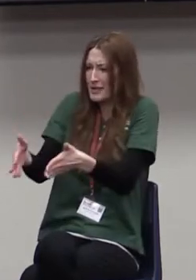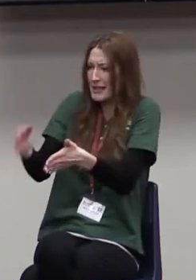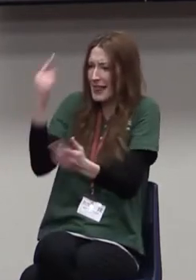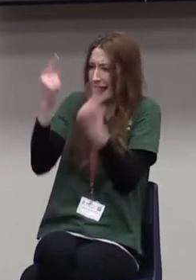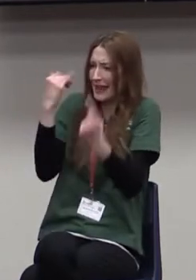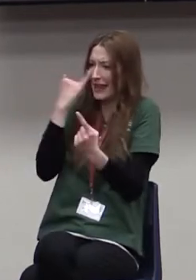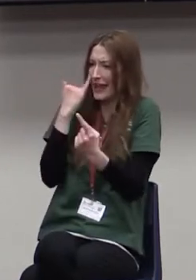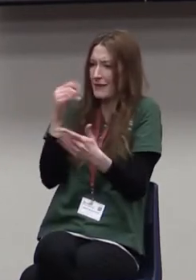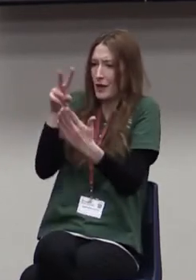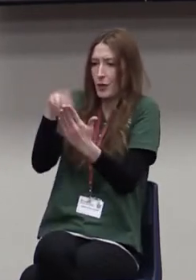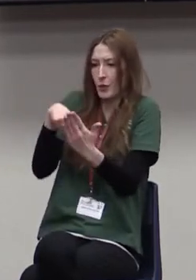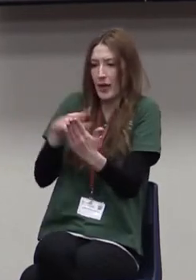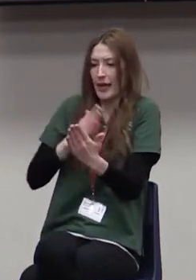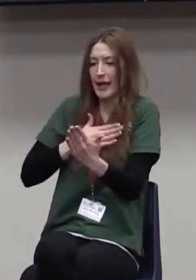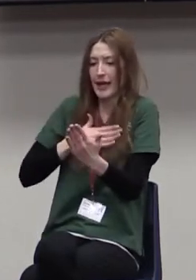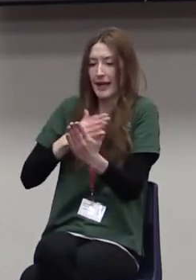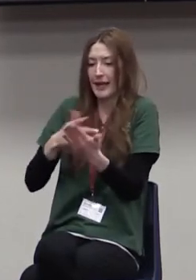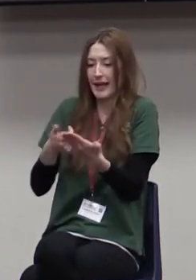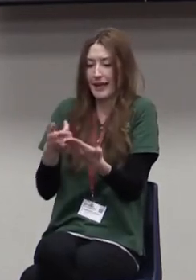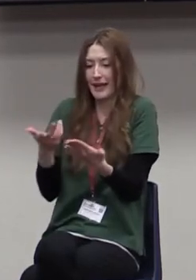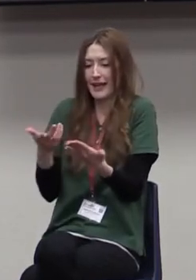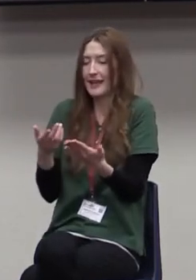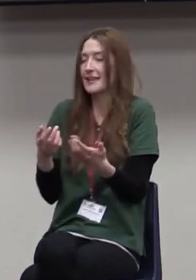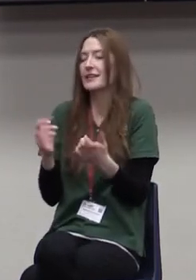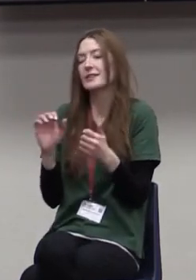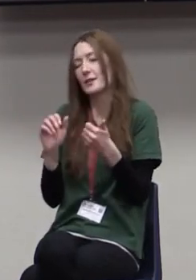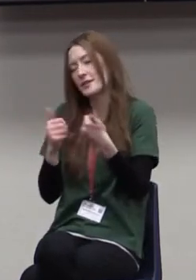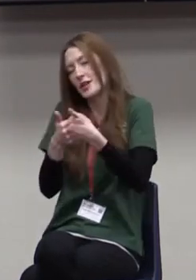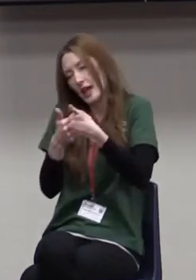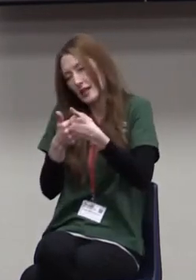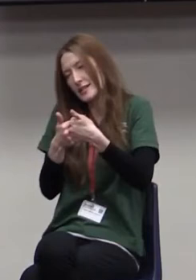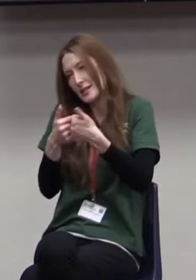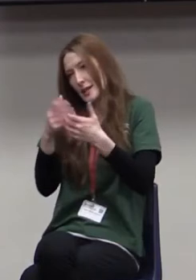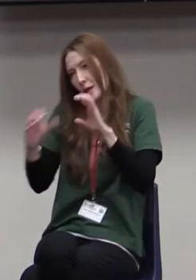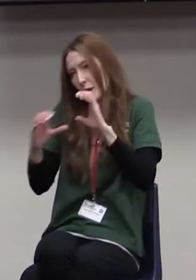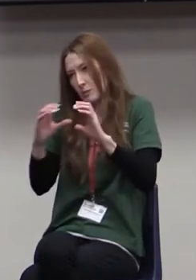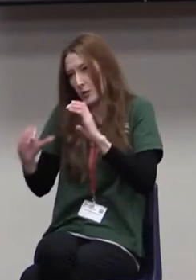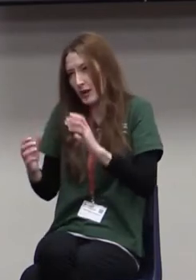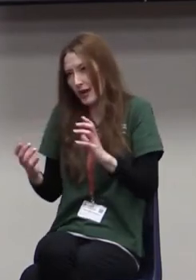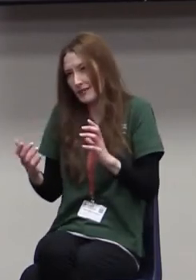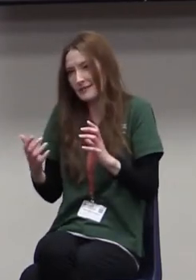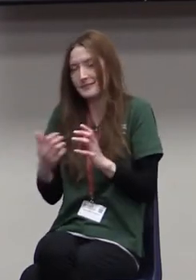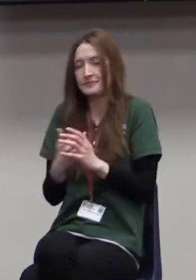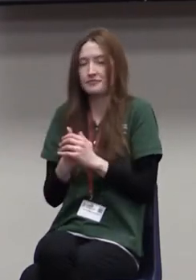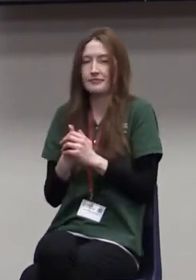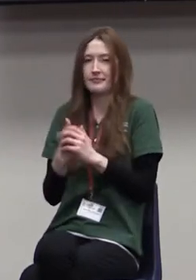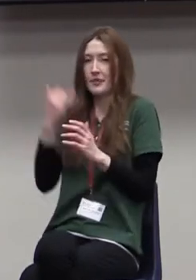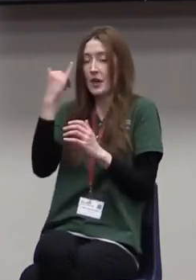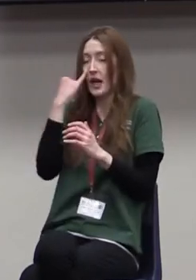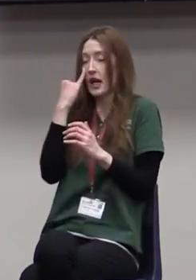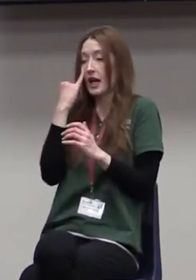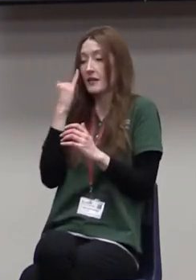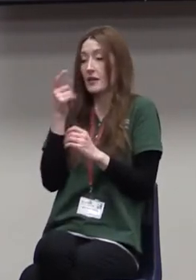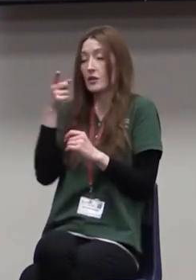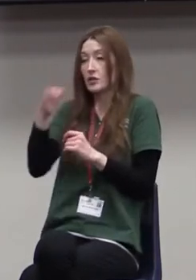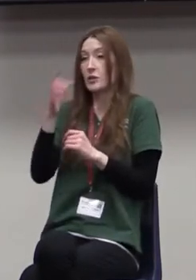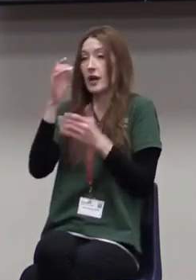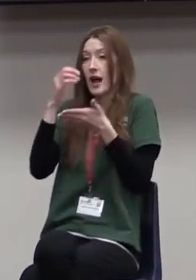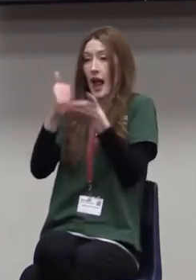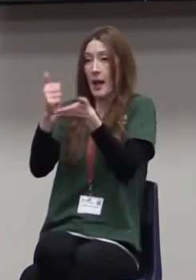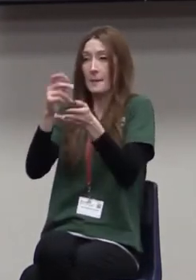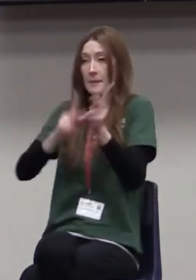It's challenging to communicate. And so I tell you that if you're going to navigate people through